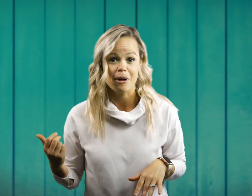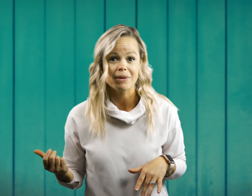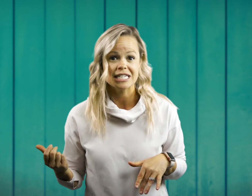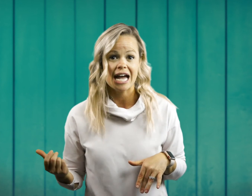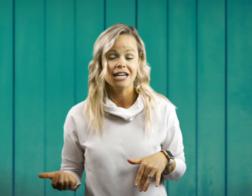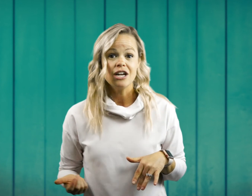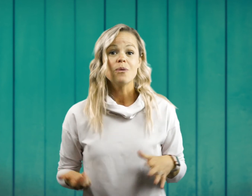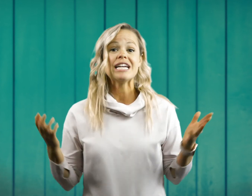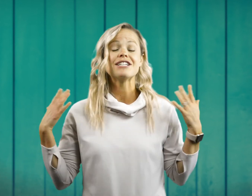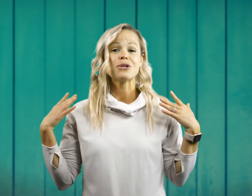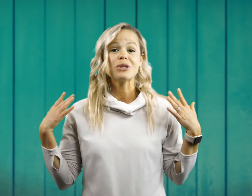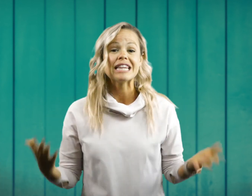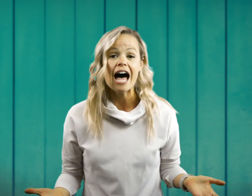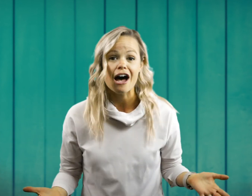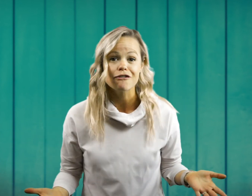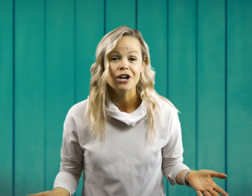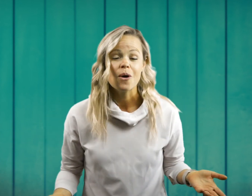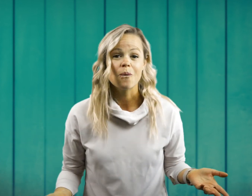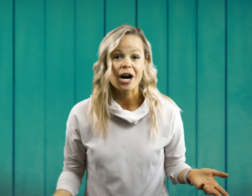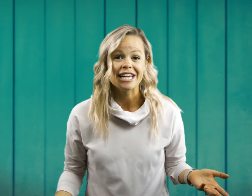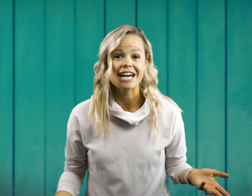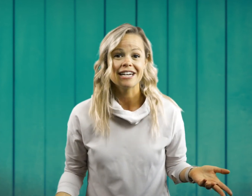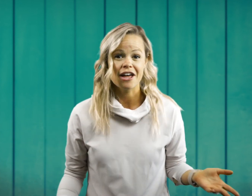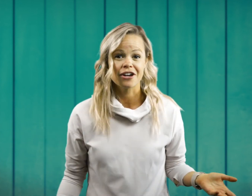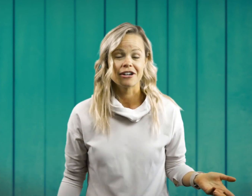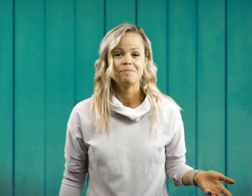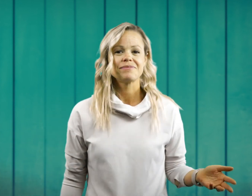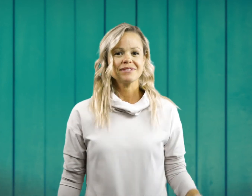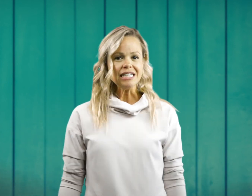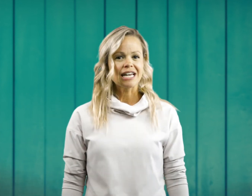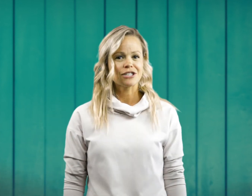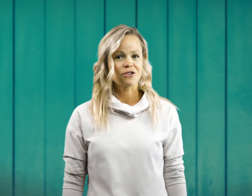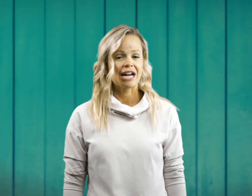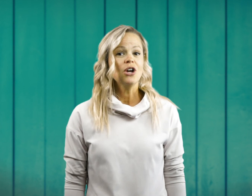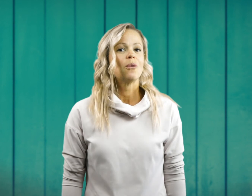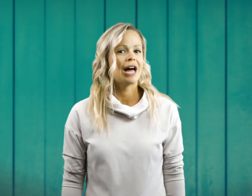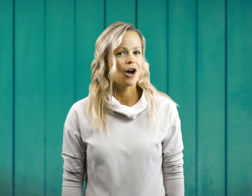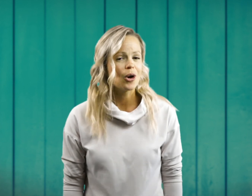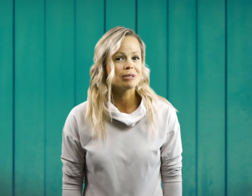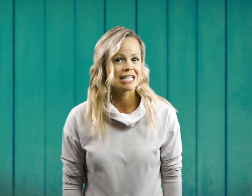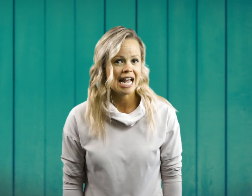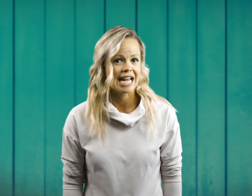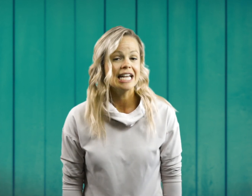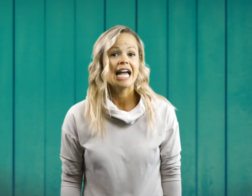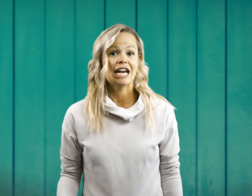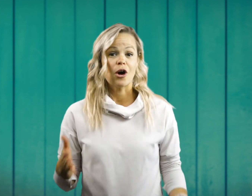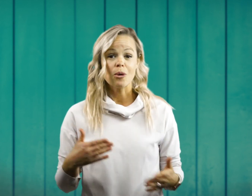mom and dad? We need to love one another. That's right. Well, I hope today and I hope